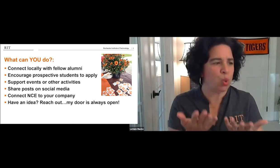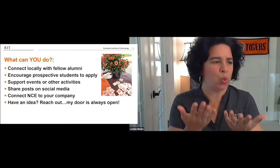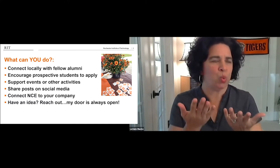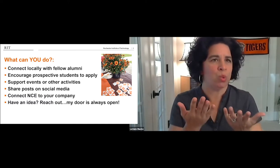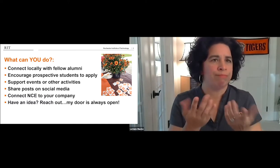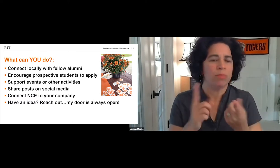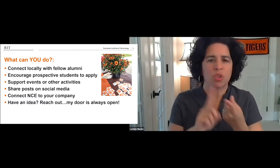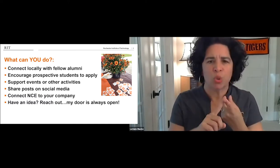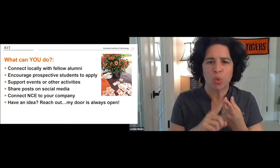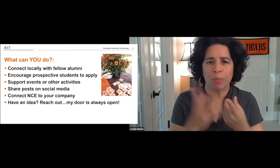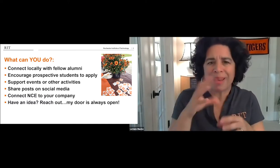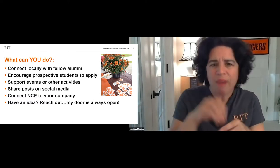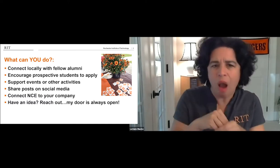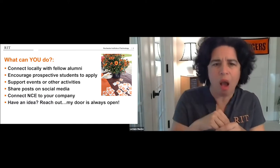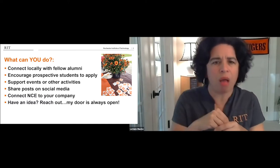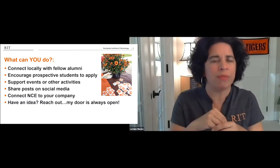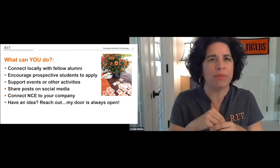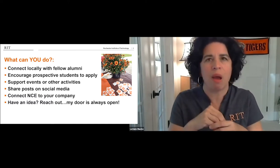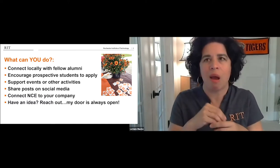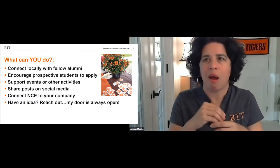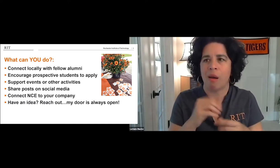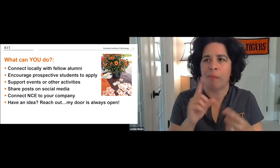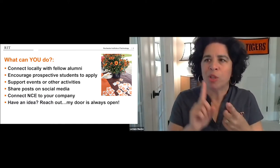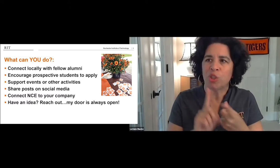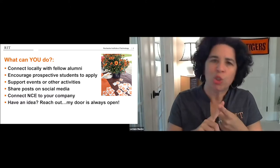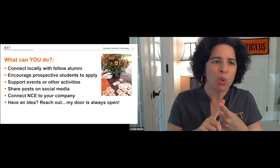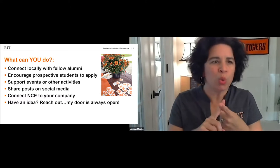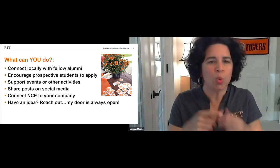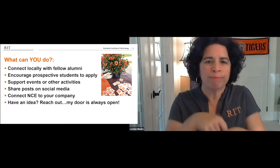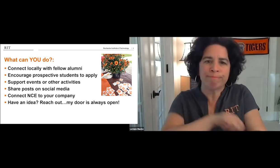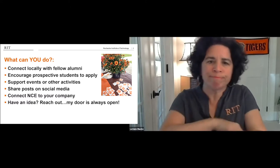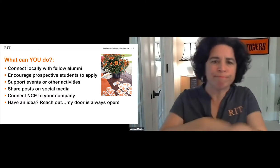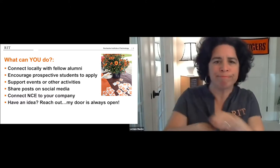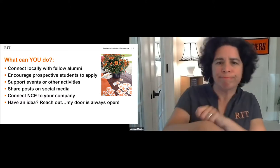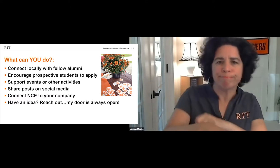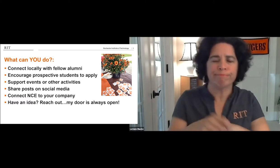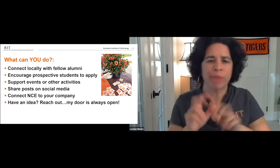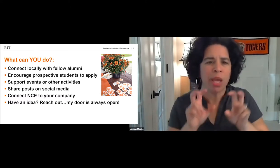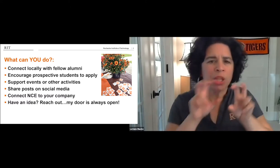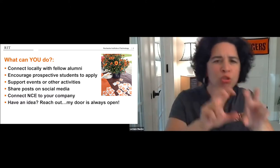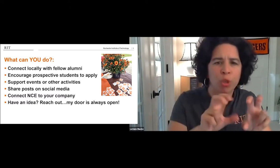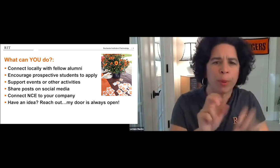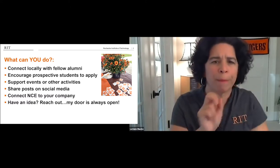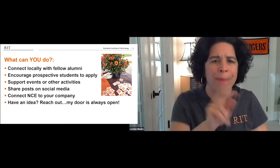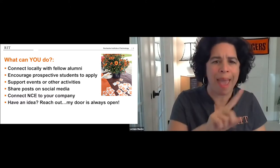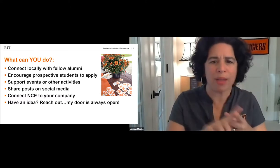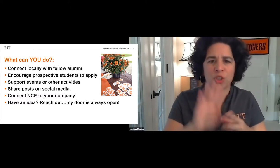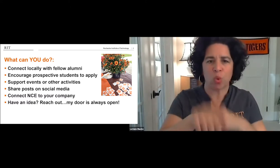Now what can you do? What can you do to get involved or to contribute